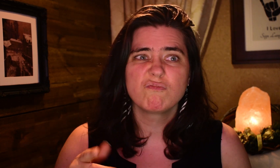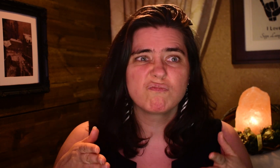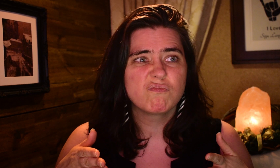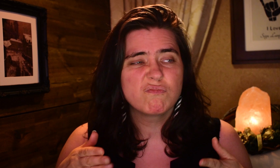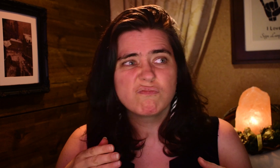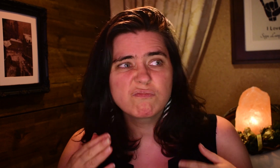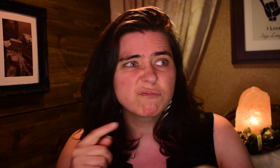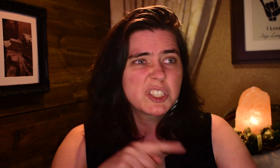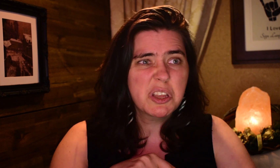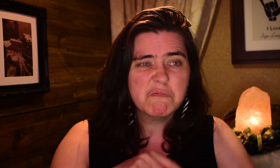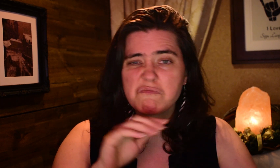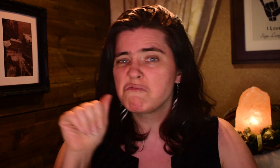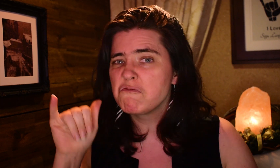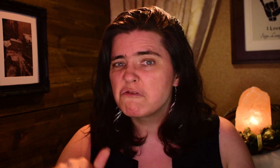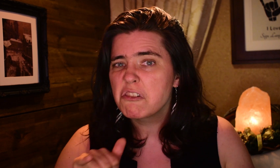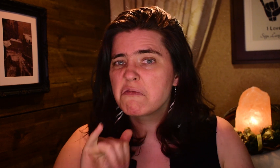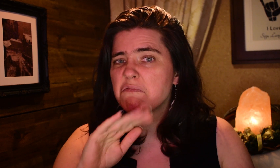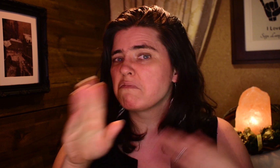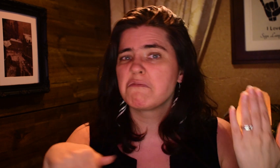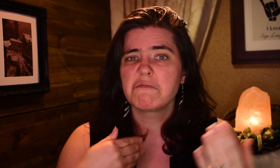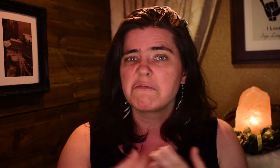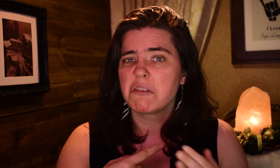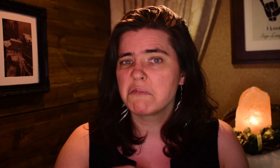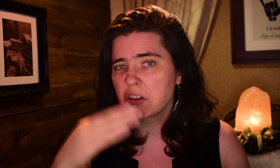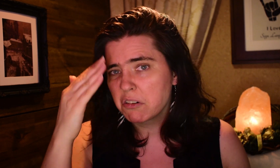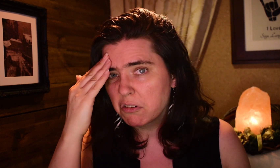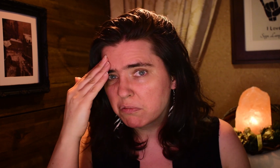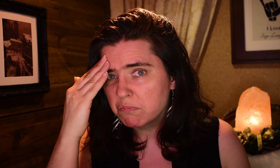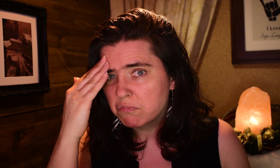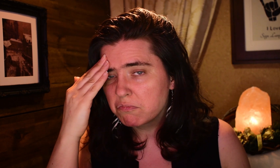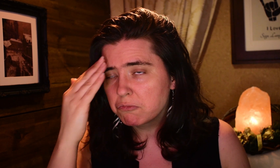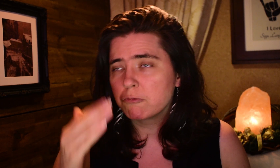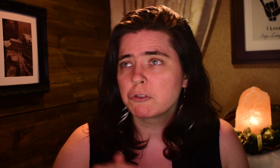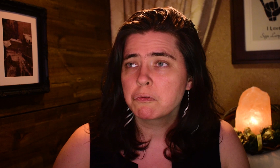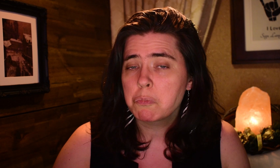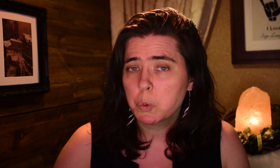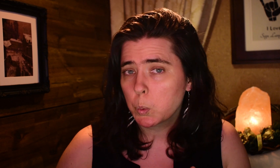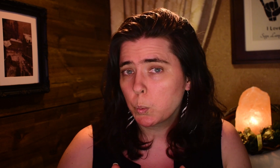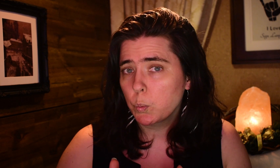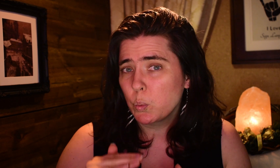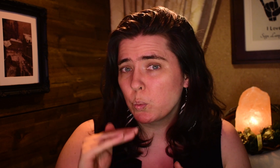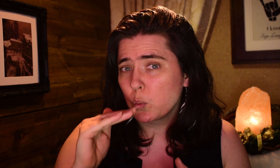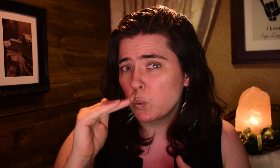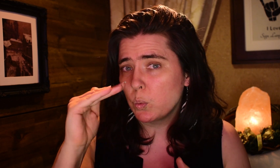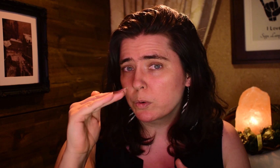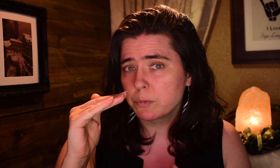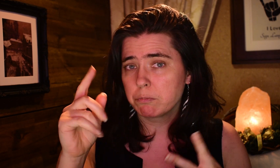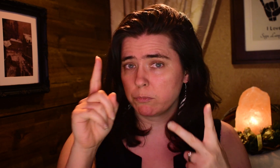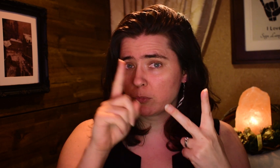For a time after that, that was all I knew. And I